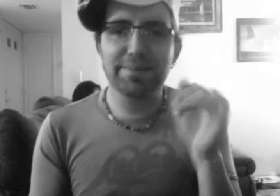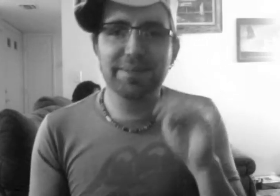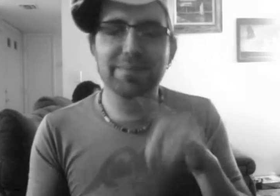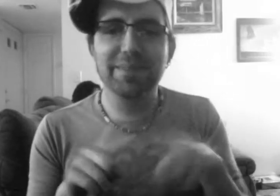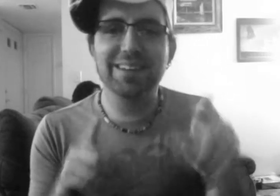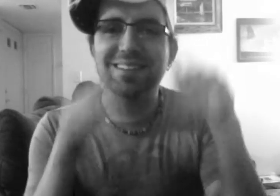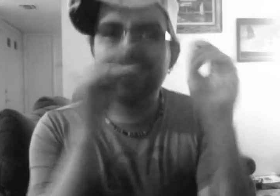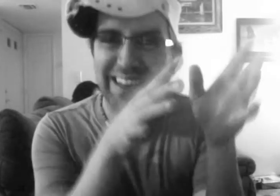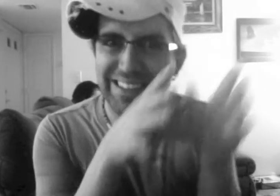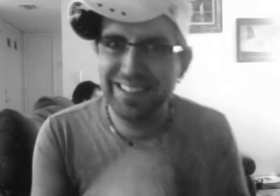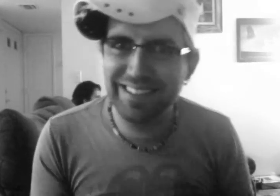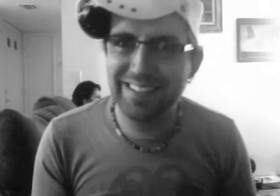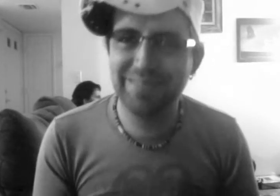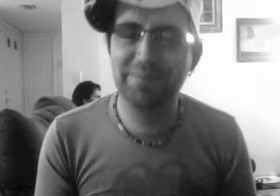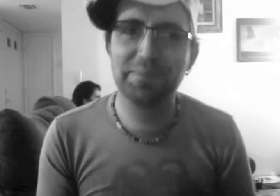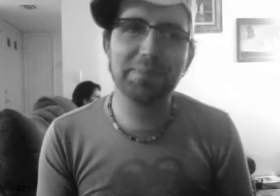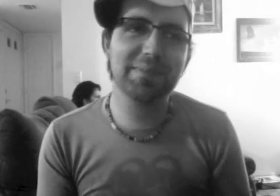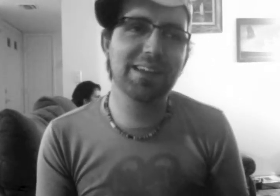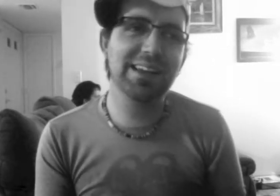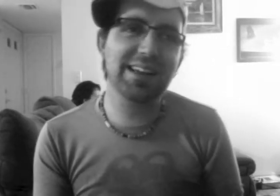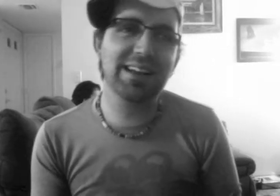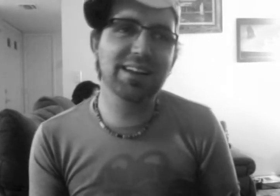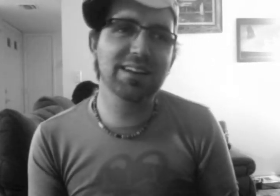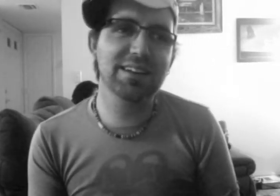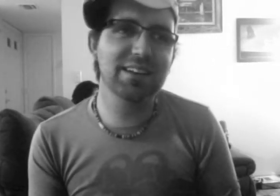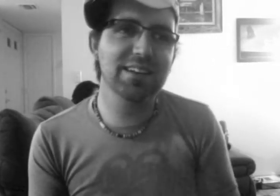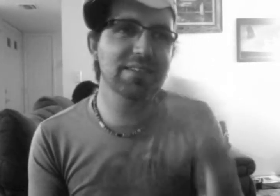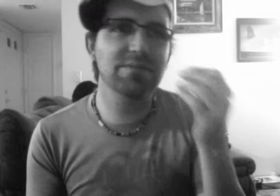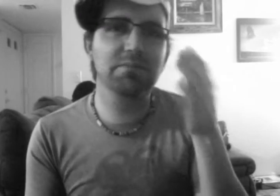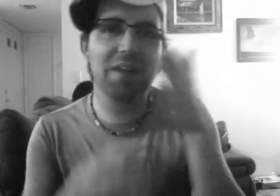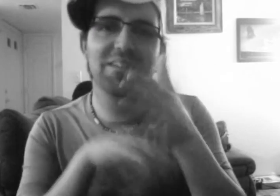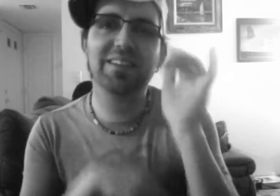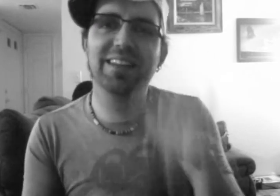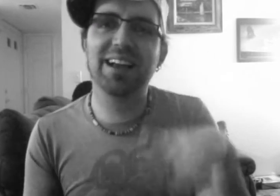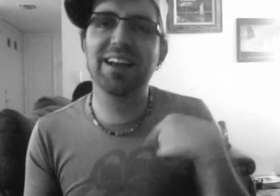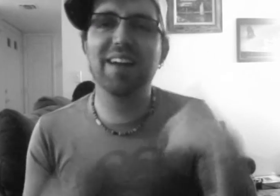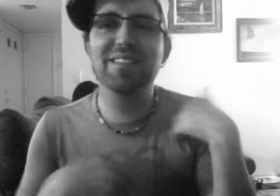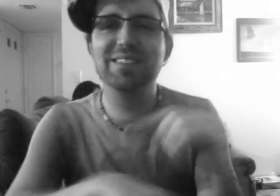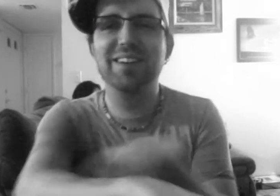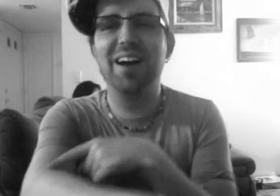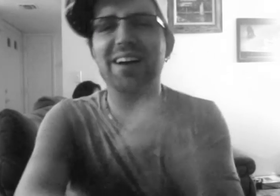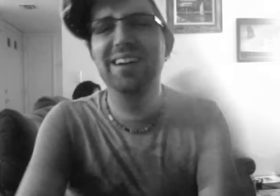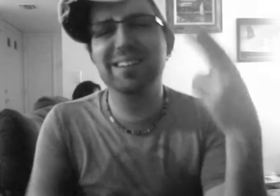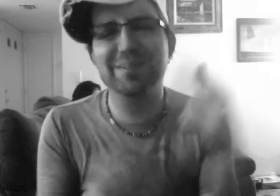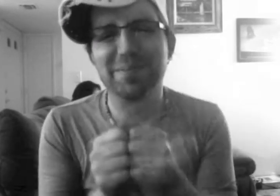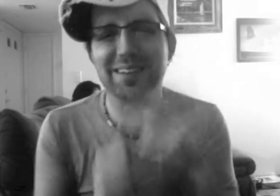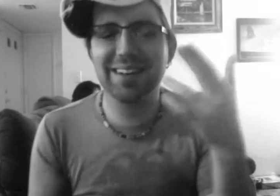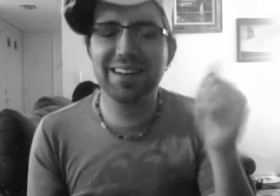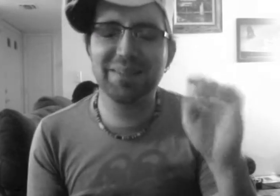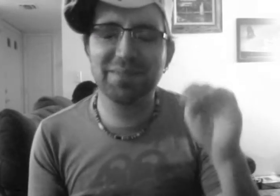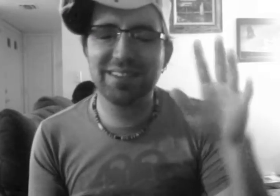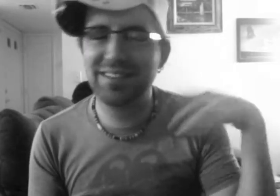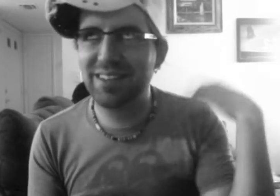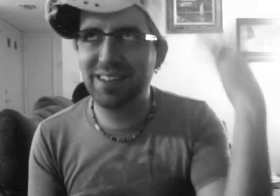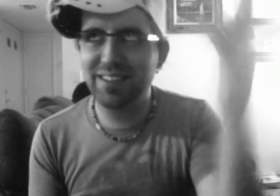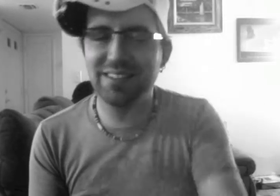You'll find the future. I'll be the end of guys.